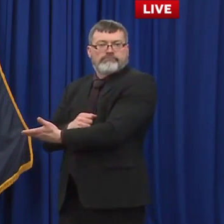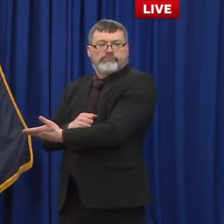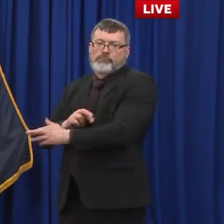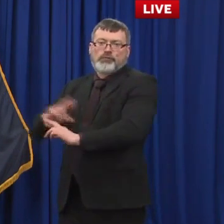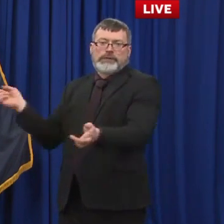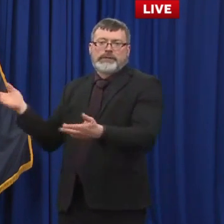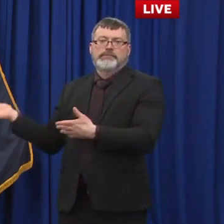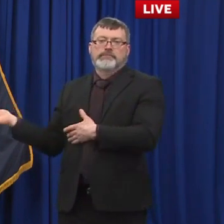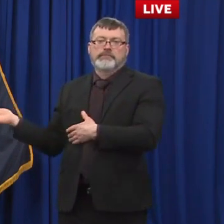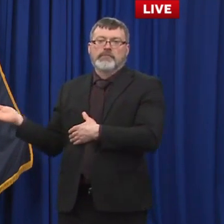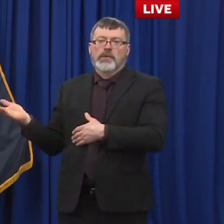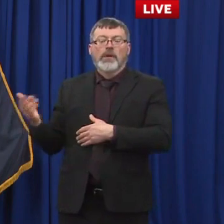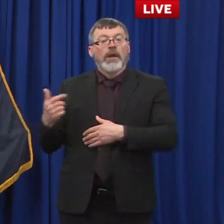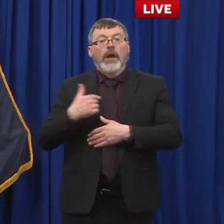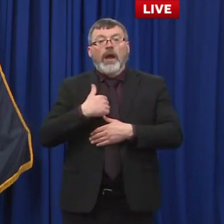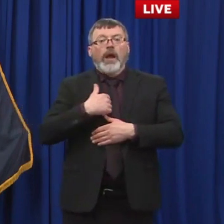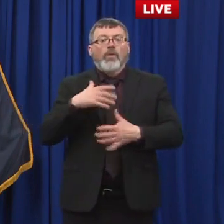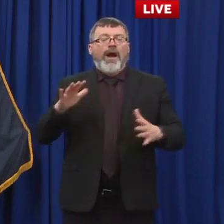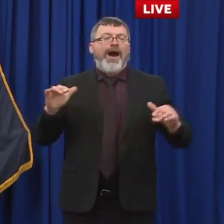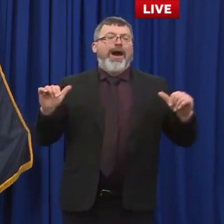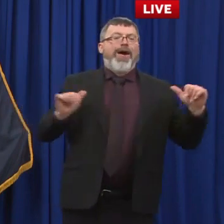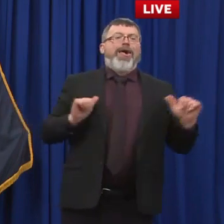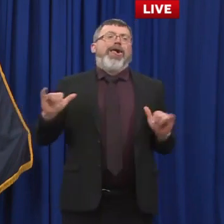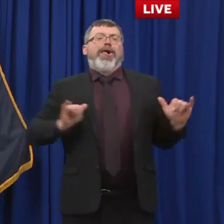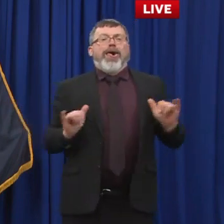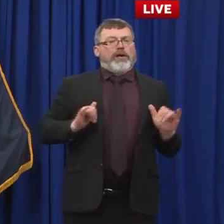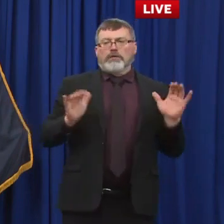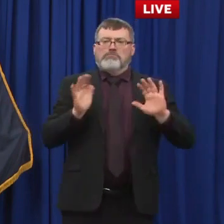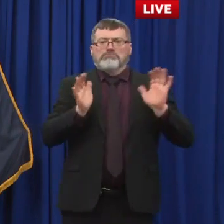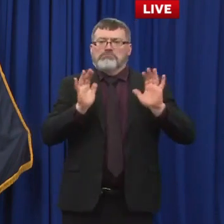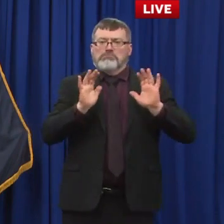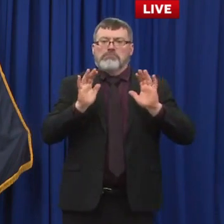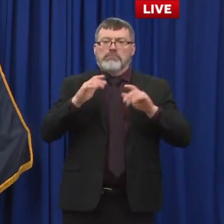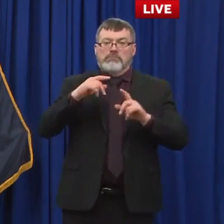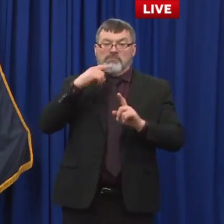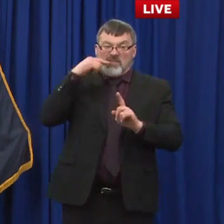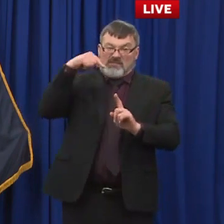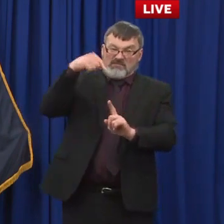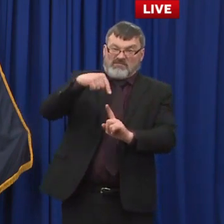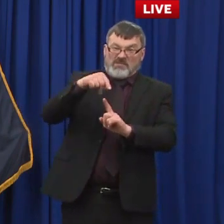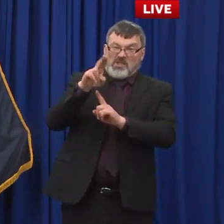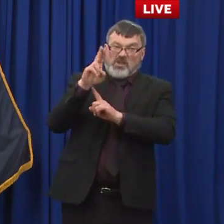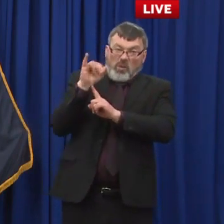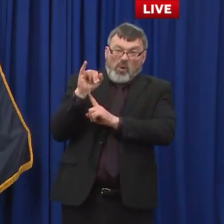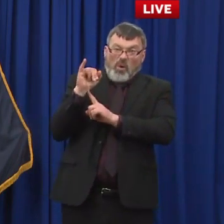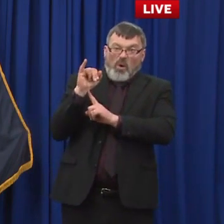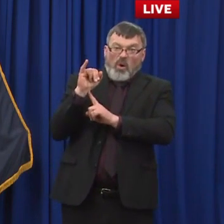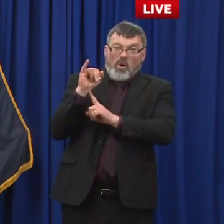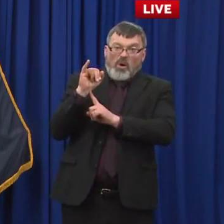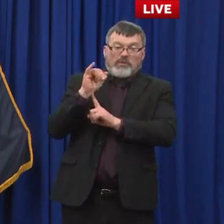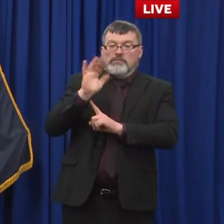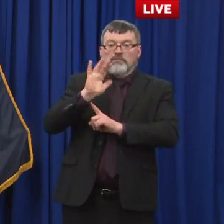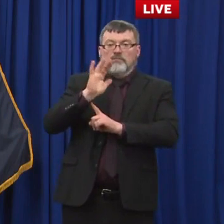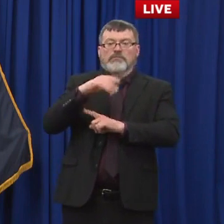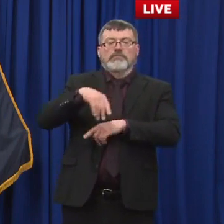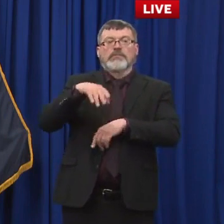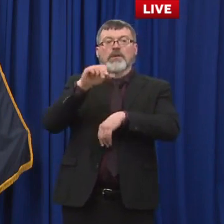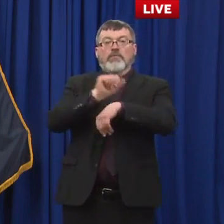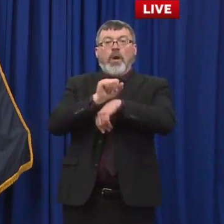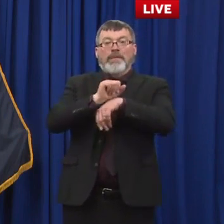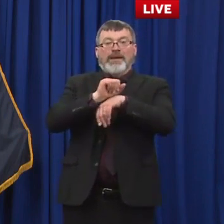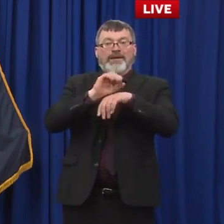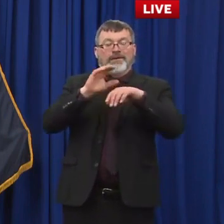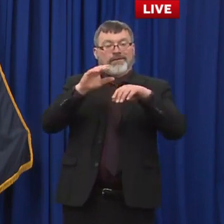chief executive, but our folks at Unemployment Security, or I should say the New Hampshire Department of Employment Security, whether it's dealing with folks on